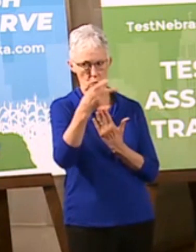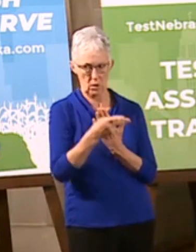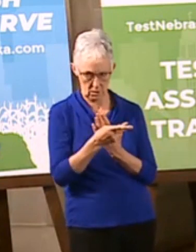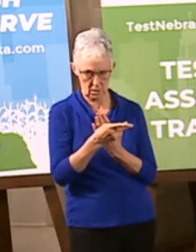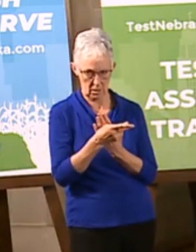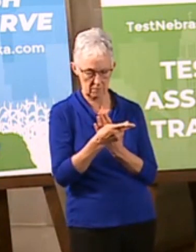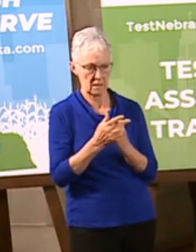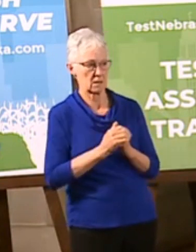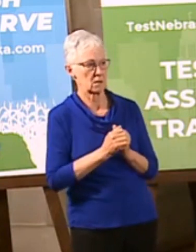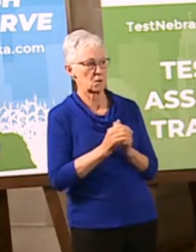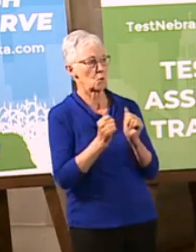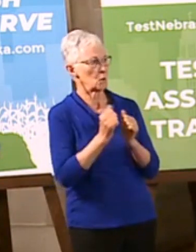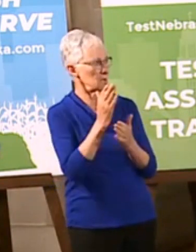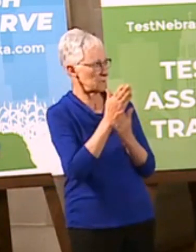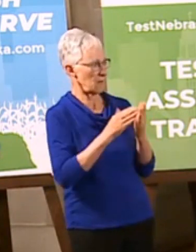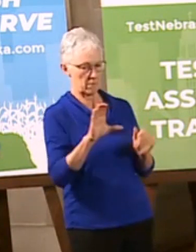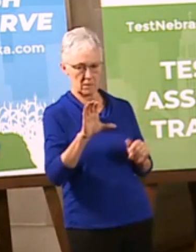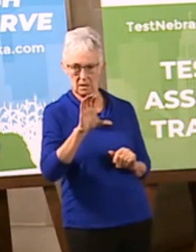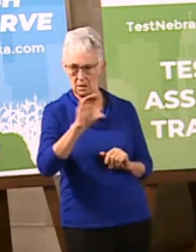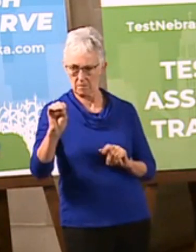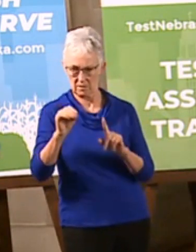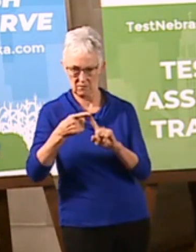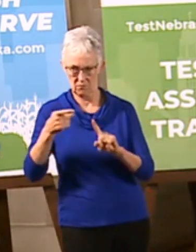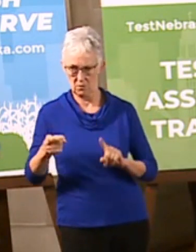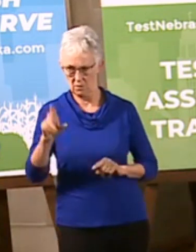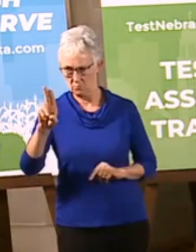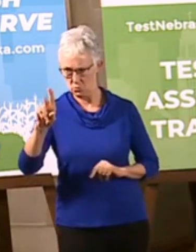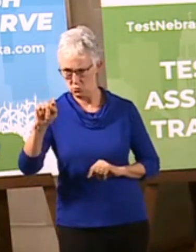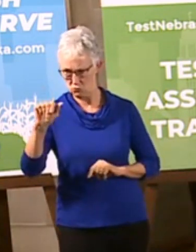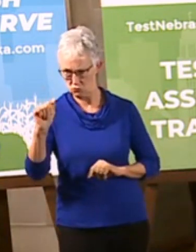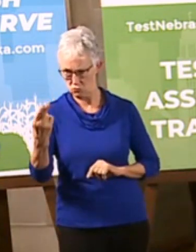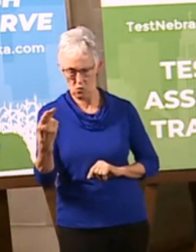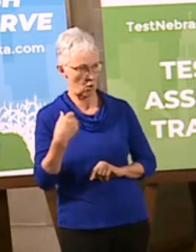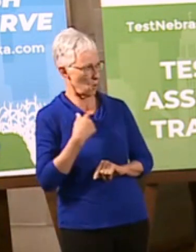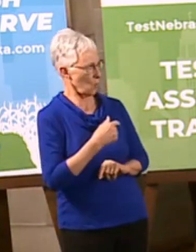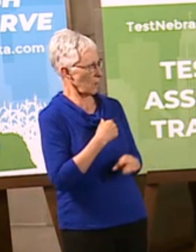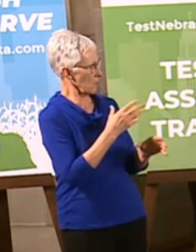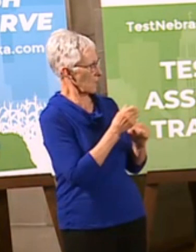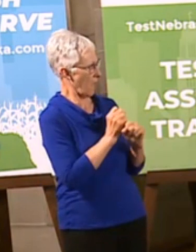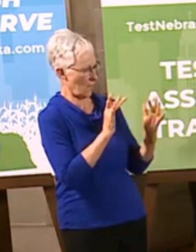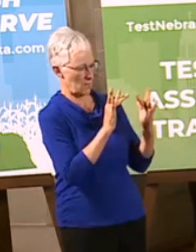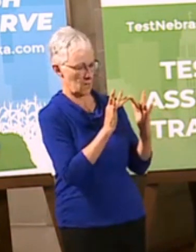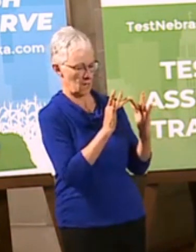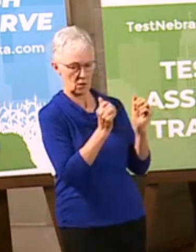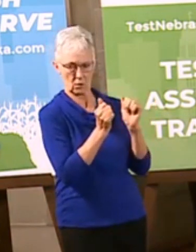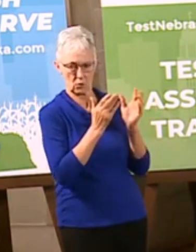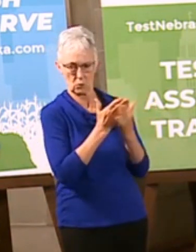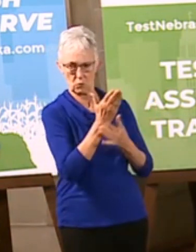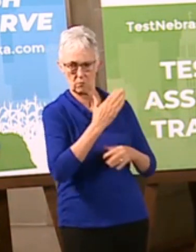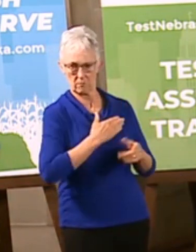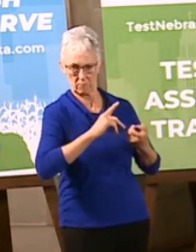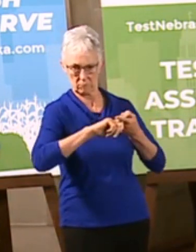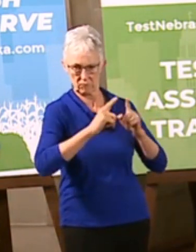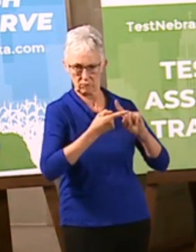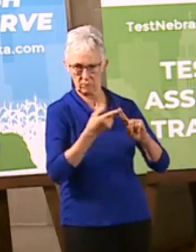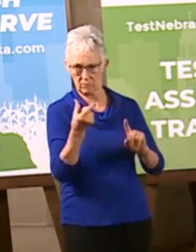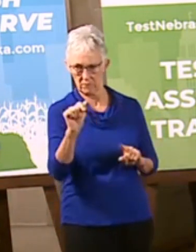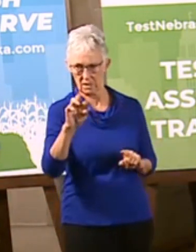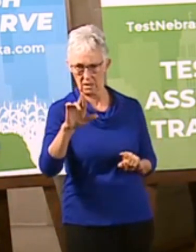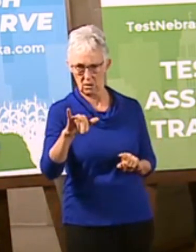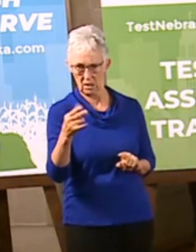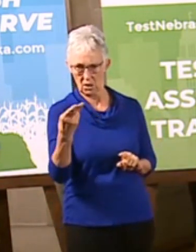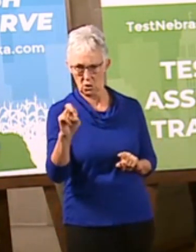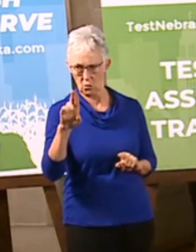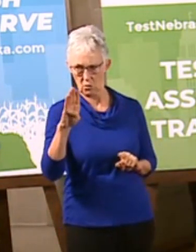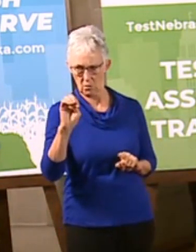some companies from Utah. In fact we got connected to these companies through my friend Gary Herbert in Utah. We've got